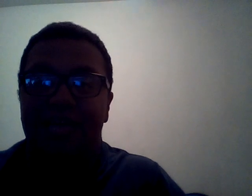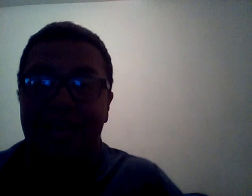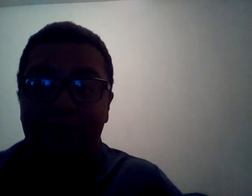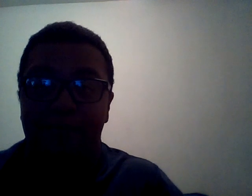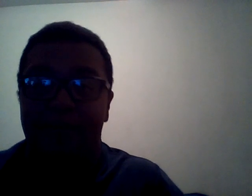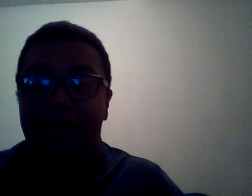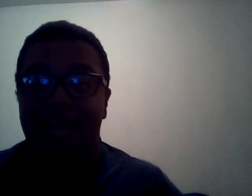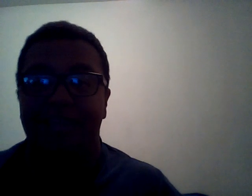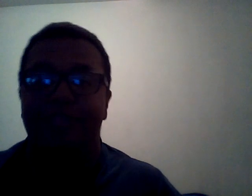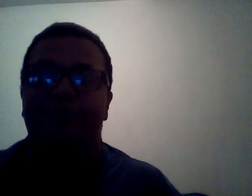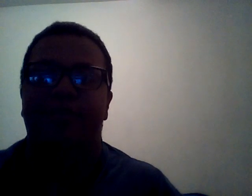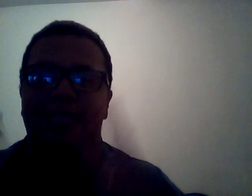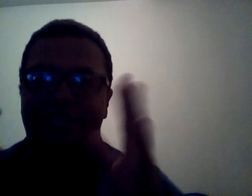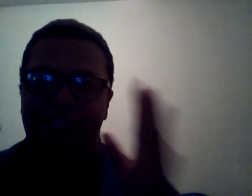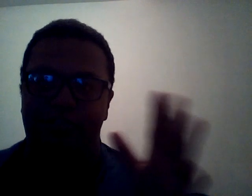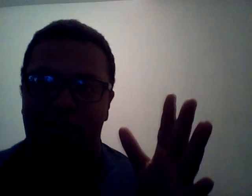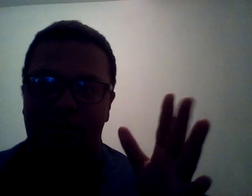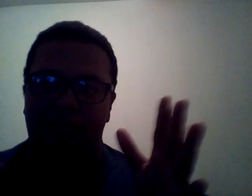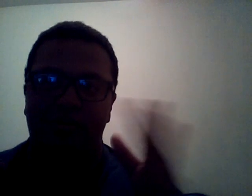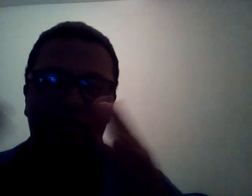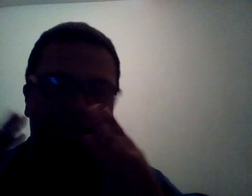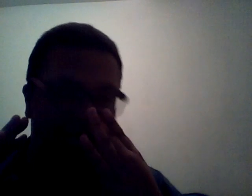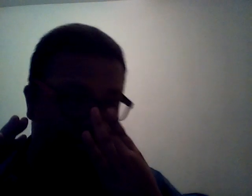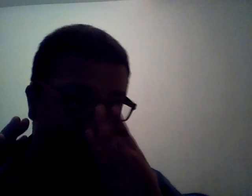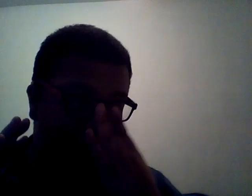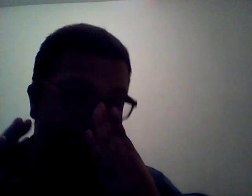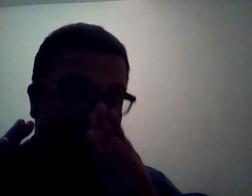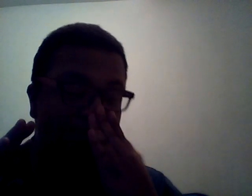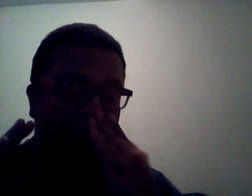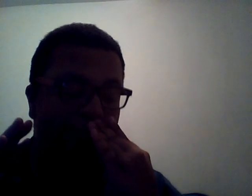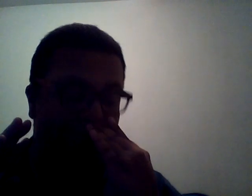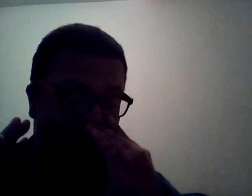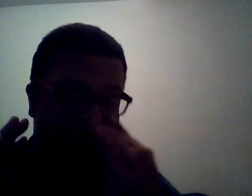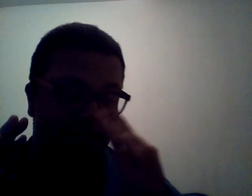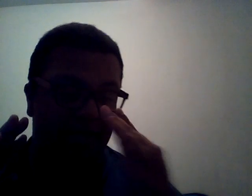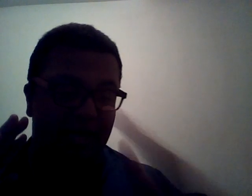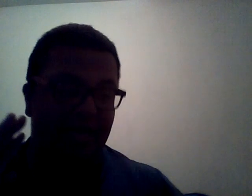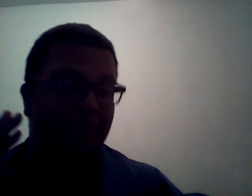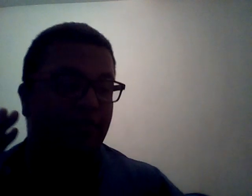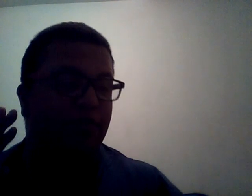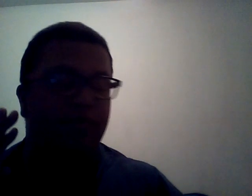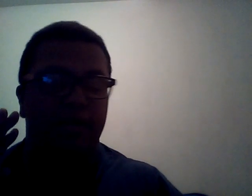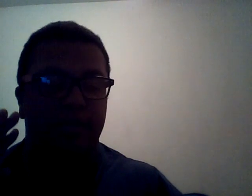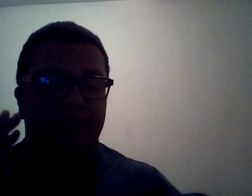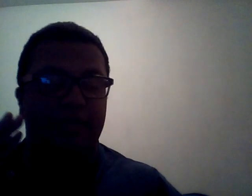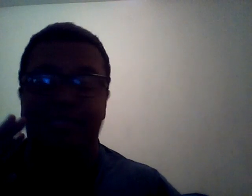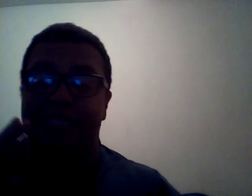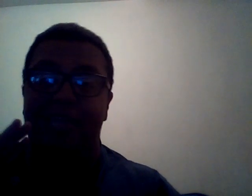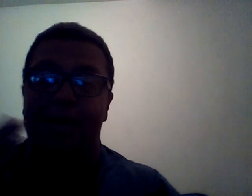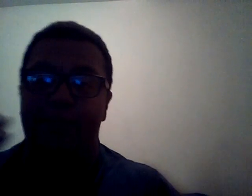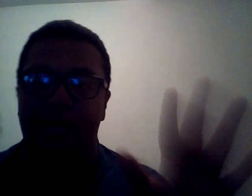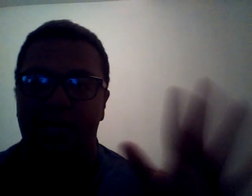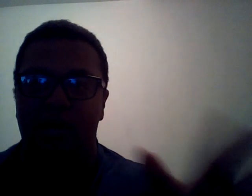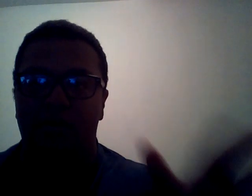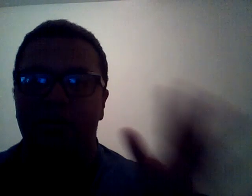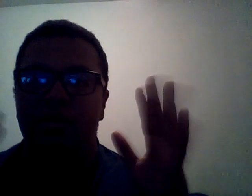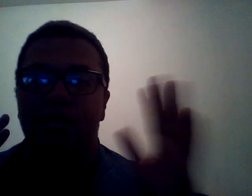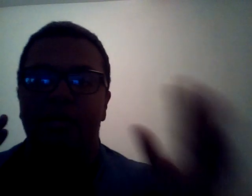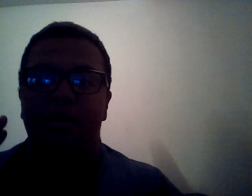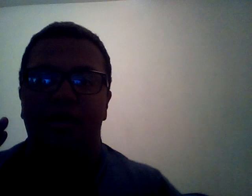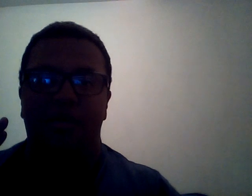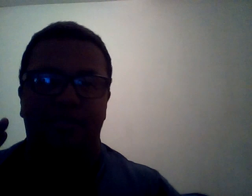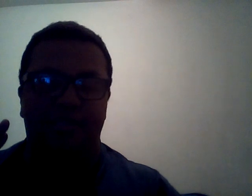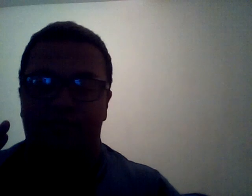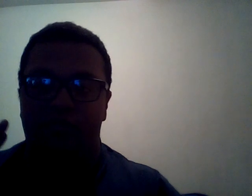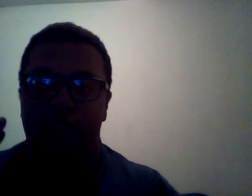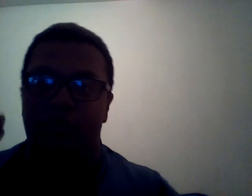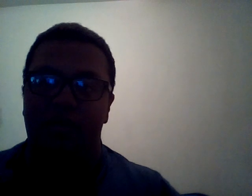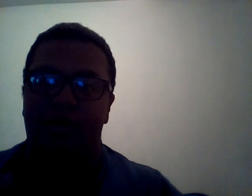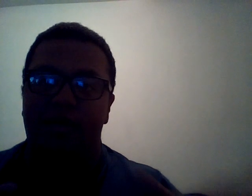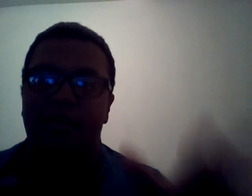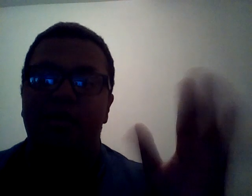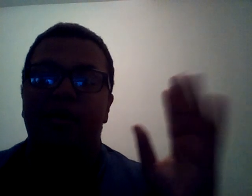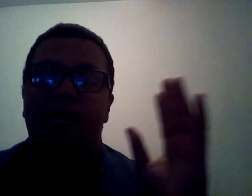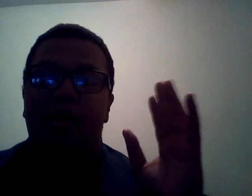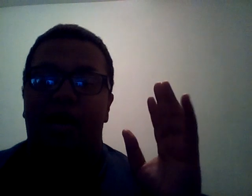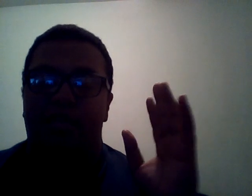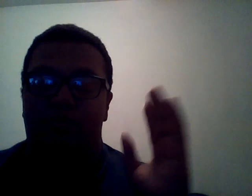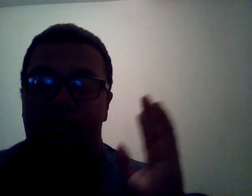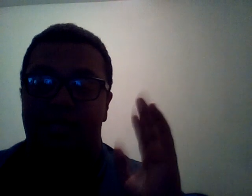Hey everybody, just want to let you know, even though we're at a crazy time right now, because of what's going on, I just want